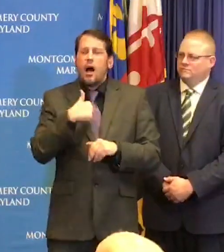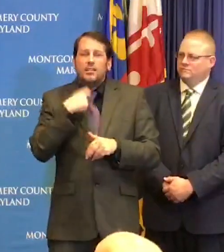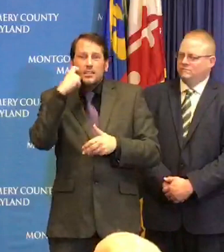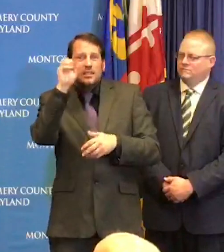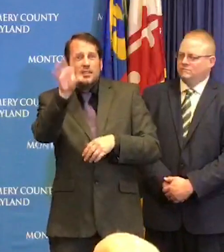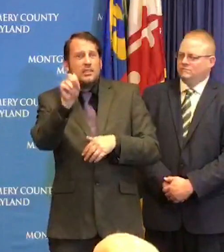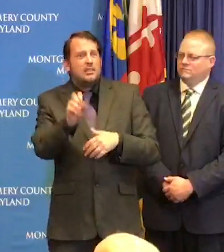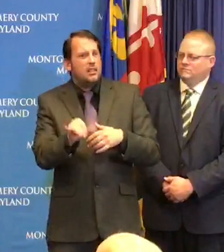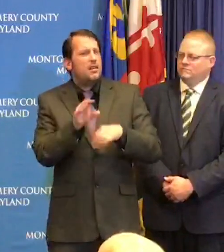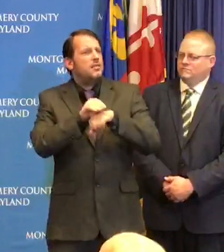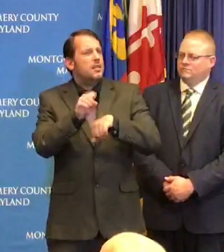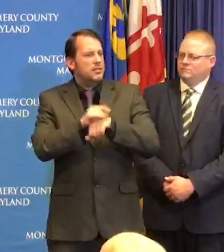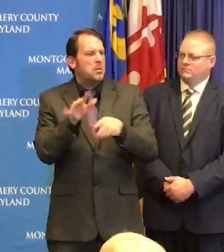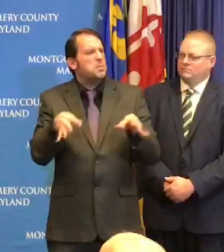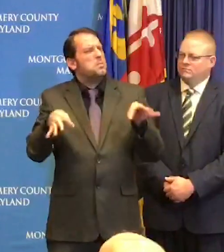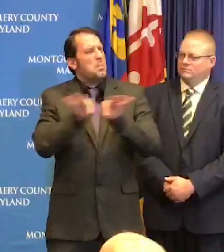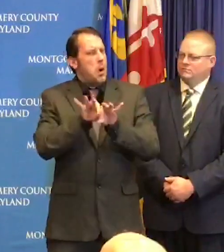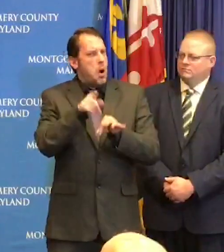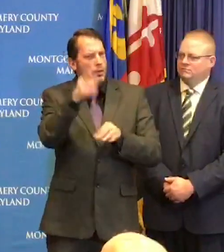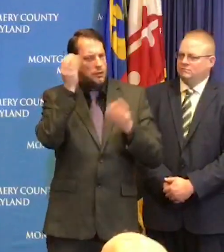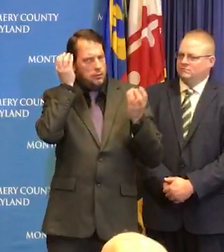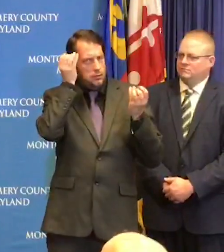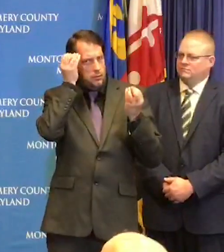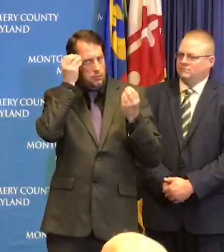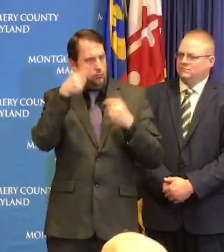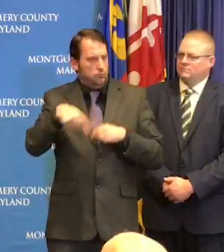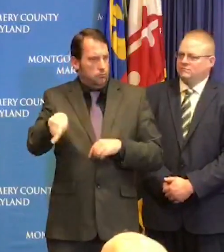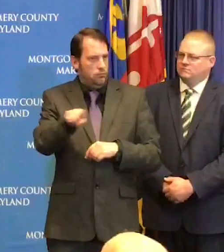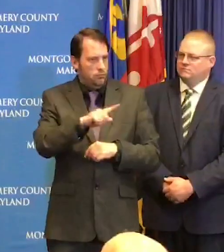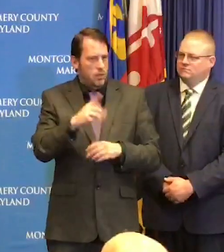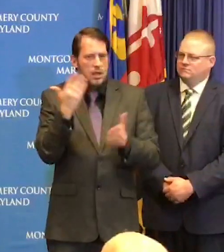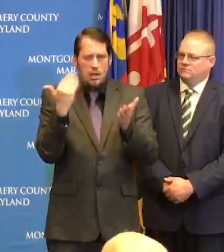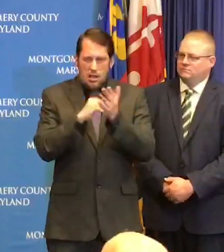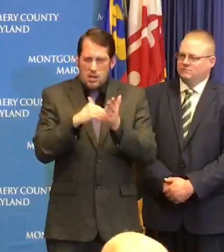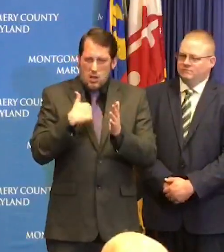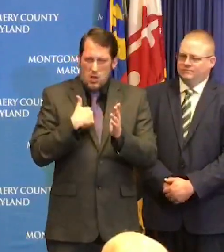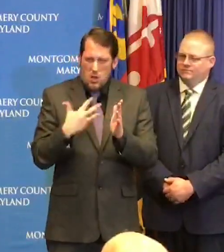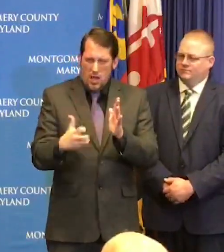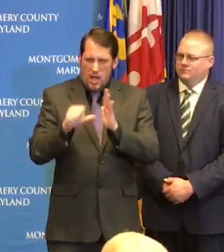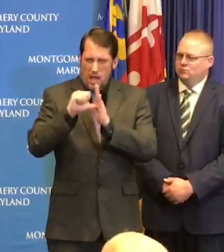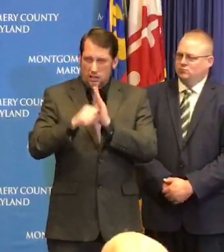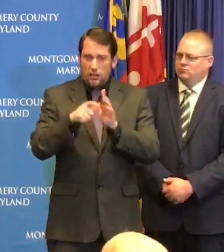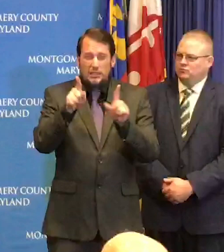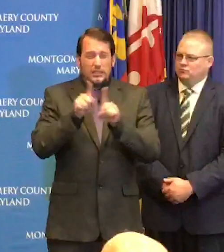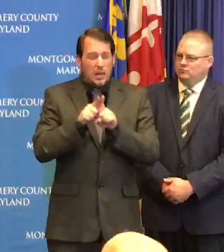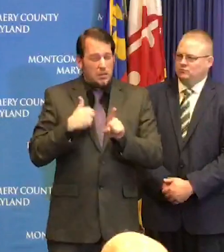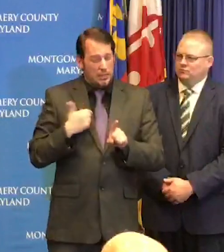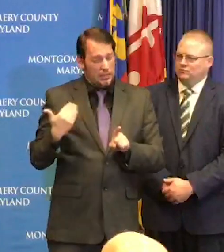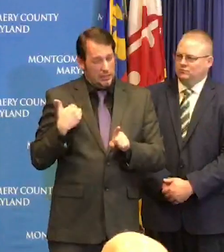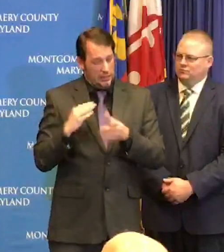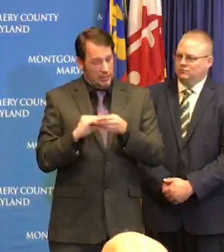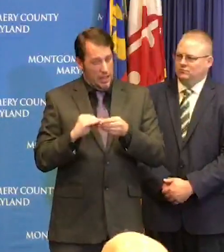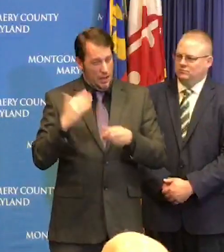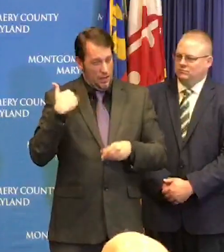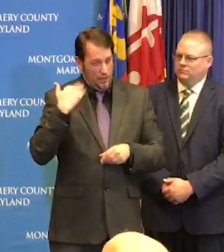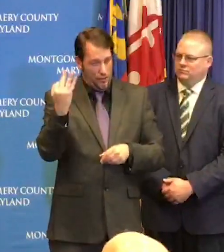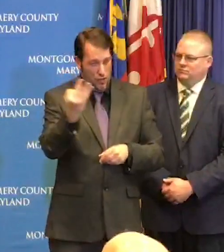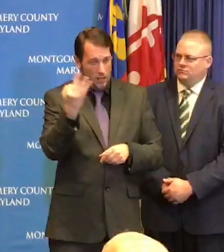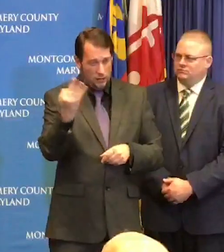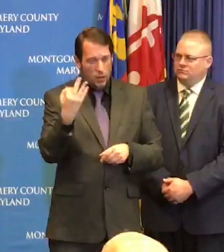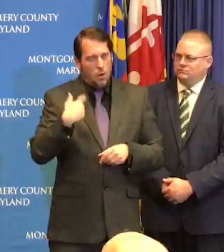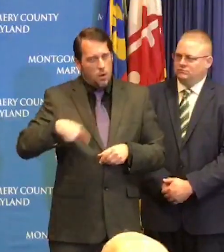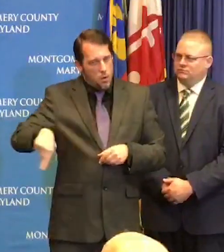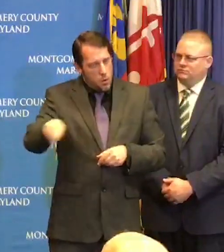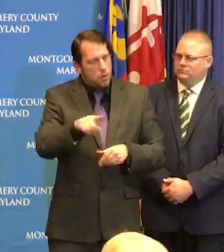but I do want to reiterate what we talked about on Friday I do want you to rest assured that again they're over what the risk to the